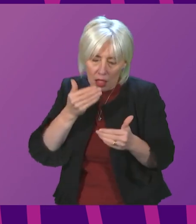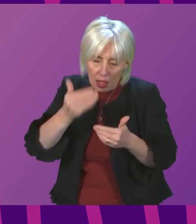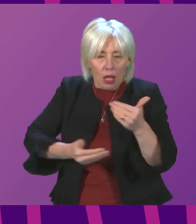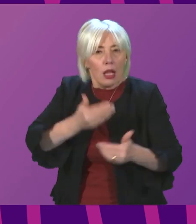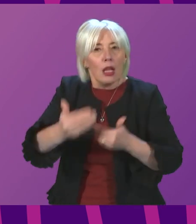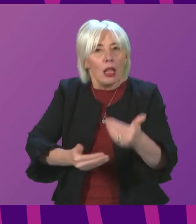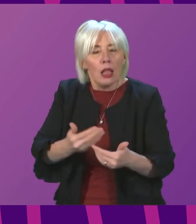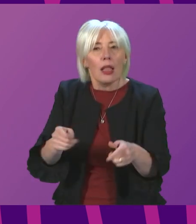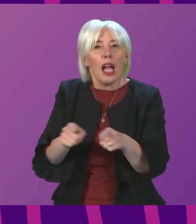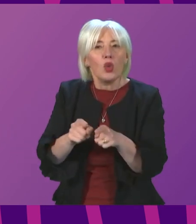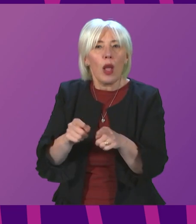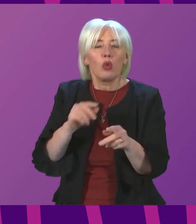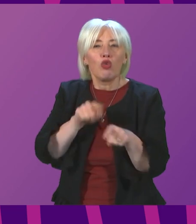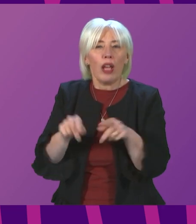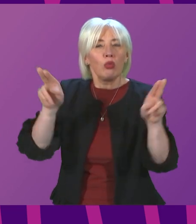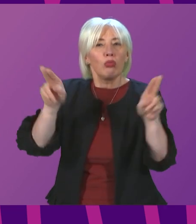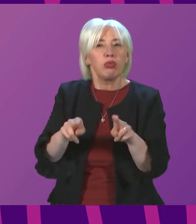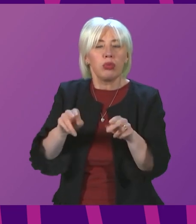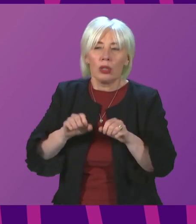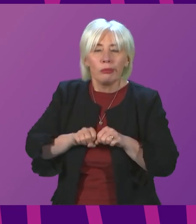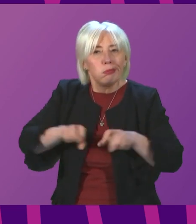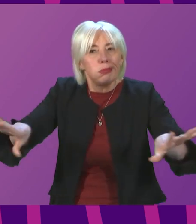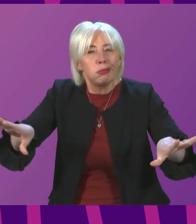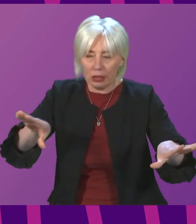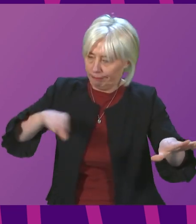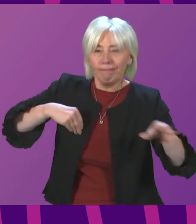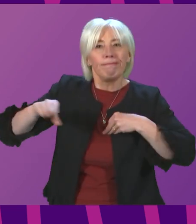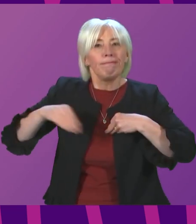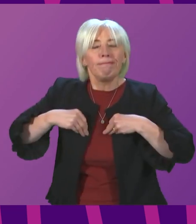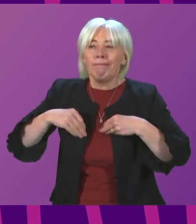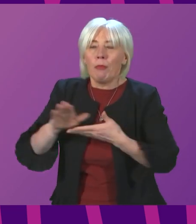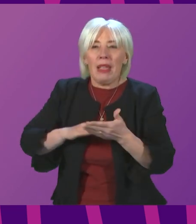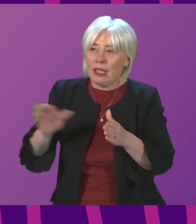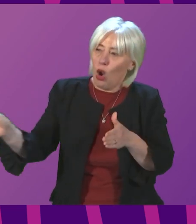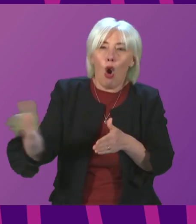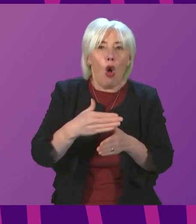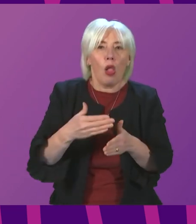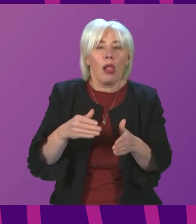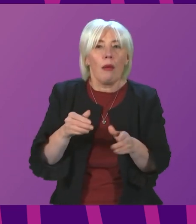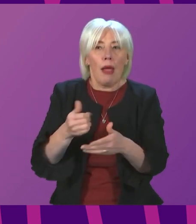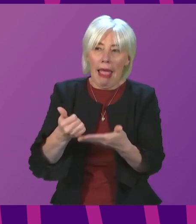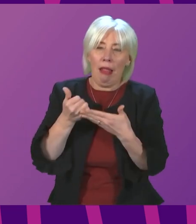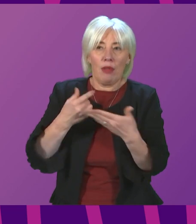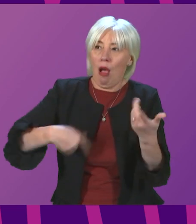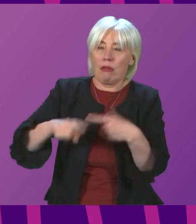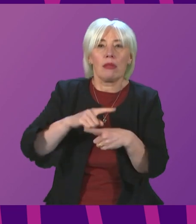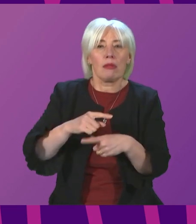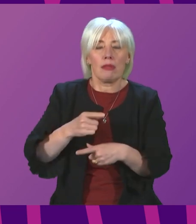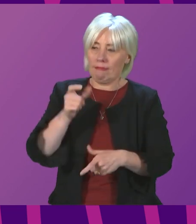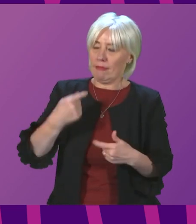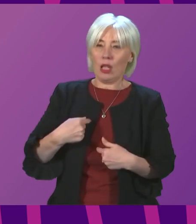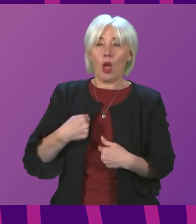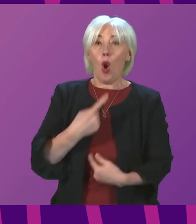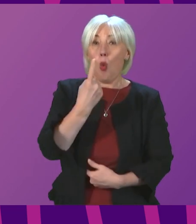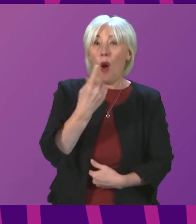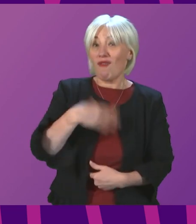to some extent, increases in transmission and so it has a collective benefit, but it also helps protect us as individuals. At a time when one